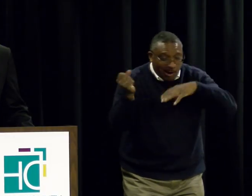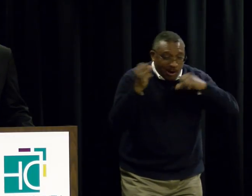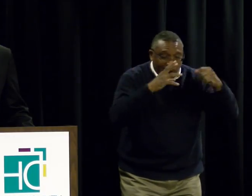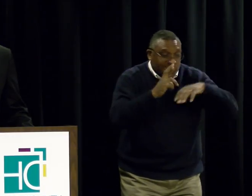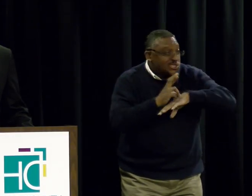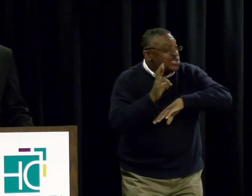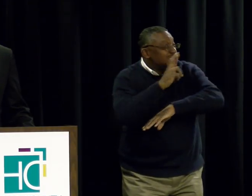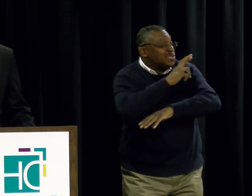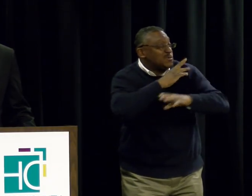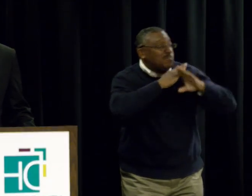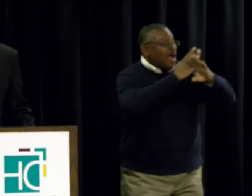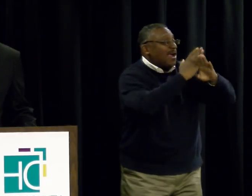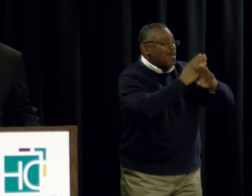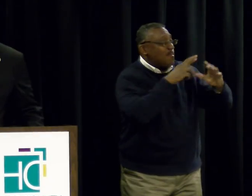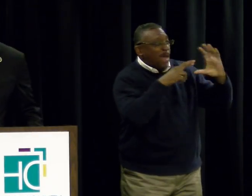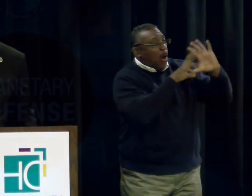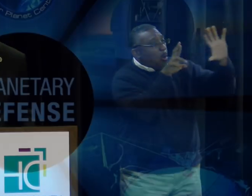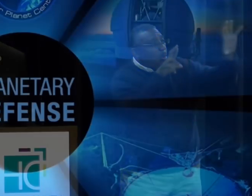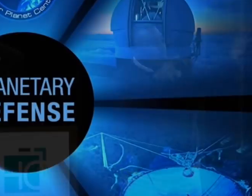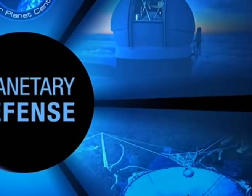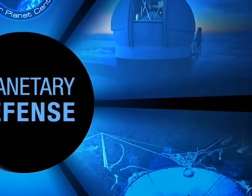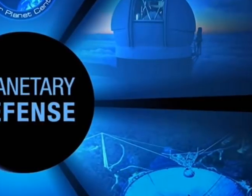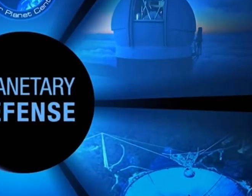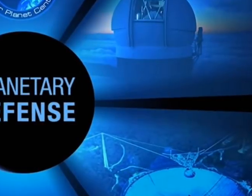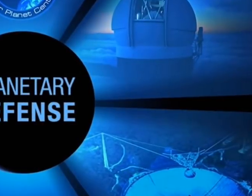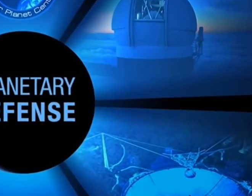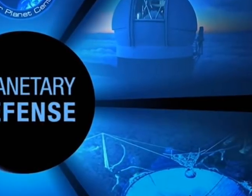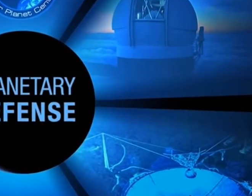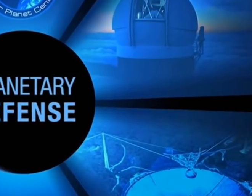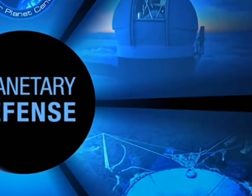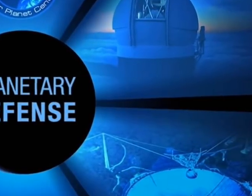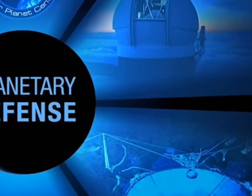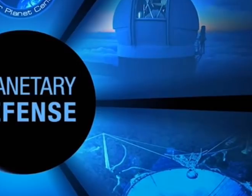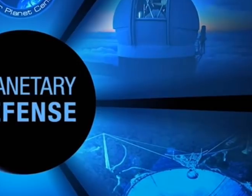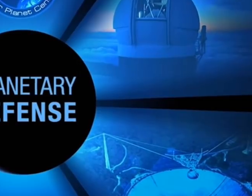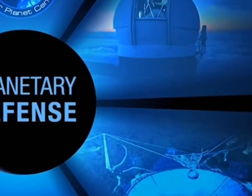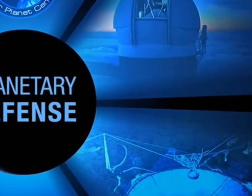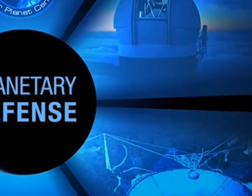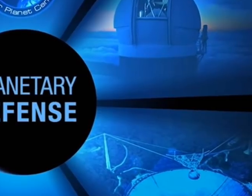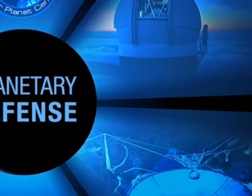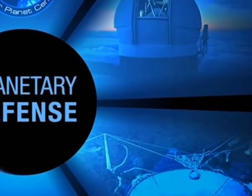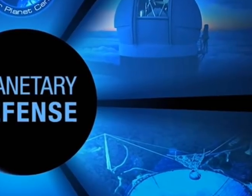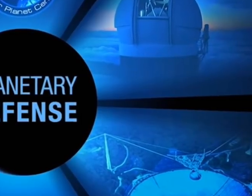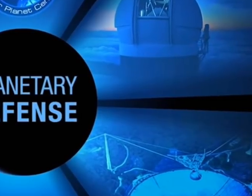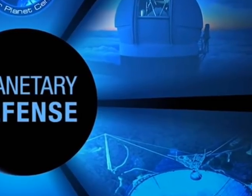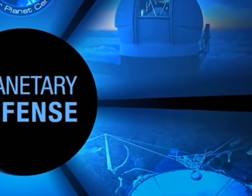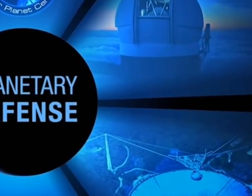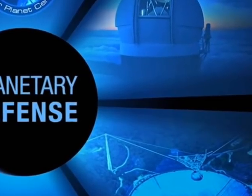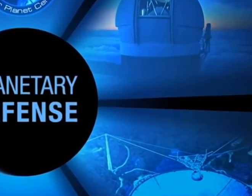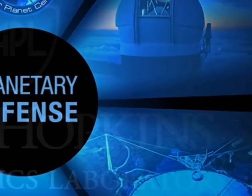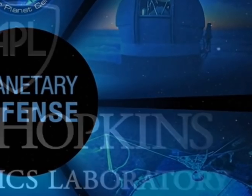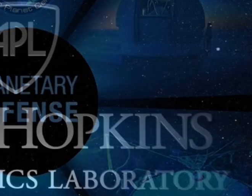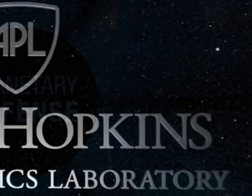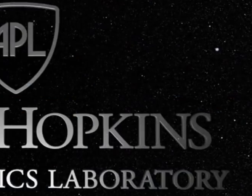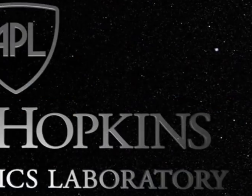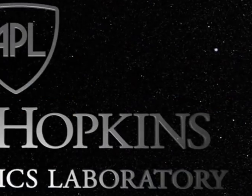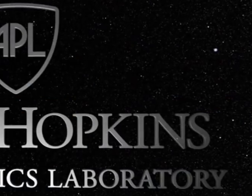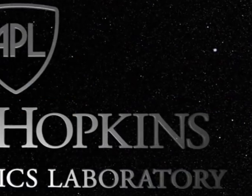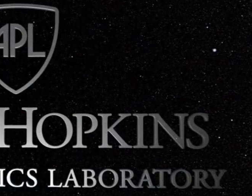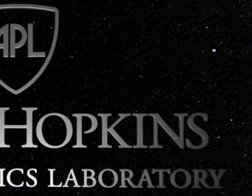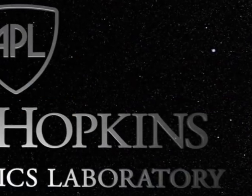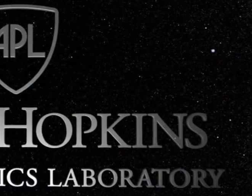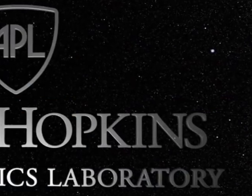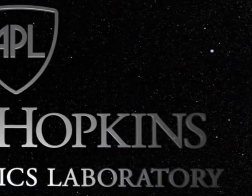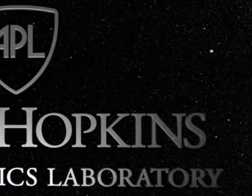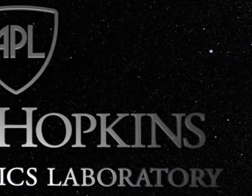Just think about that for a second and what that says about our county. I want to take this moment to acknowledge